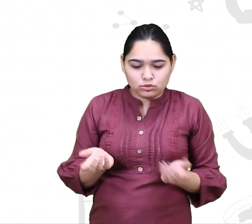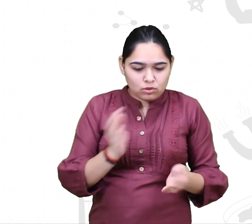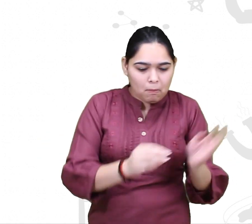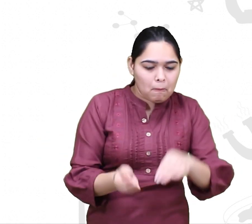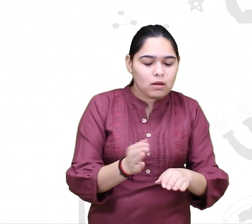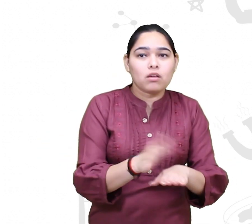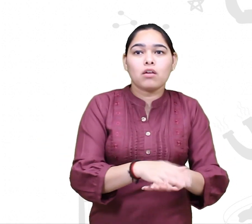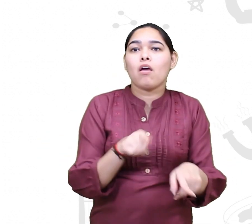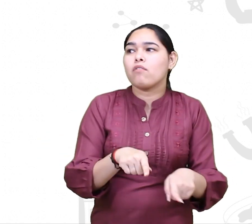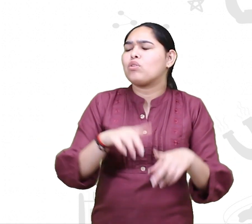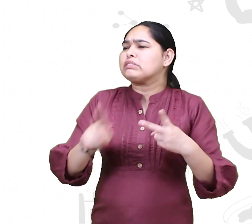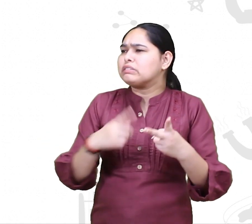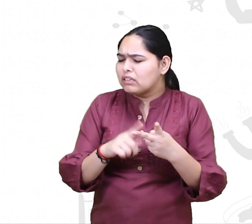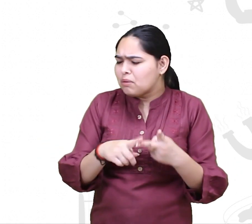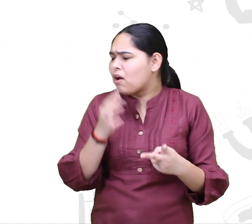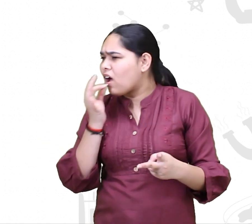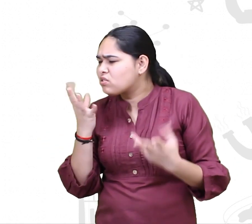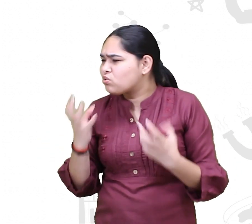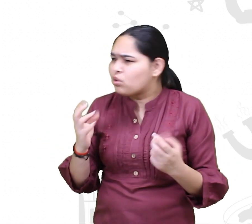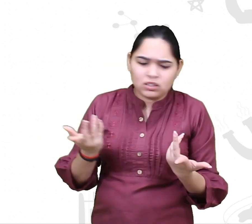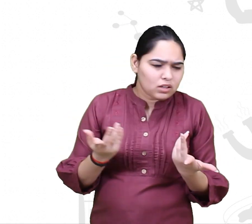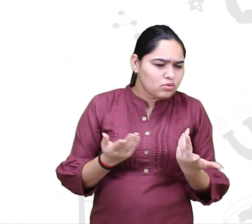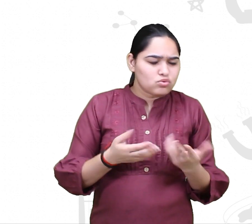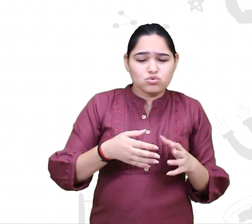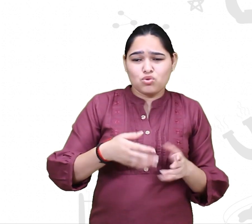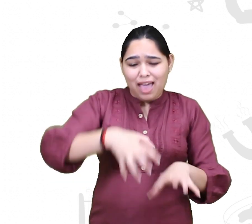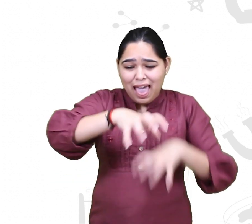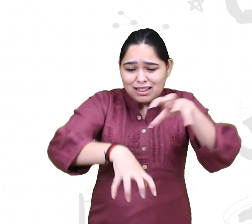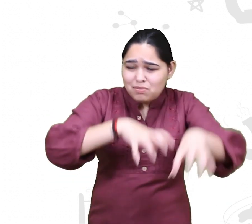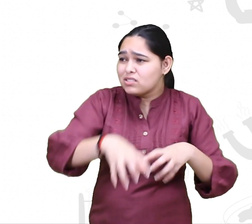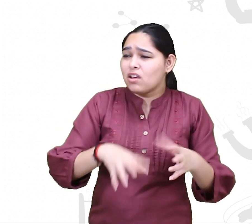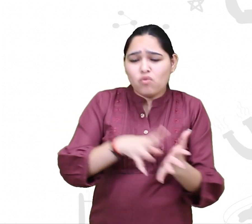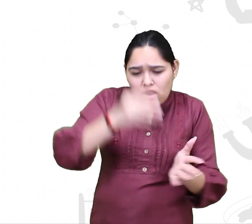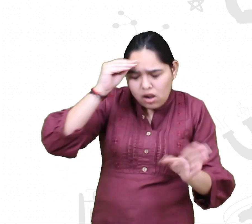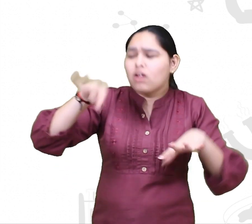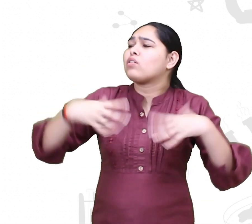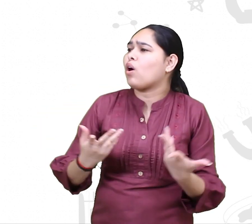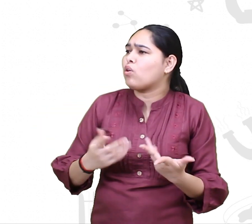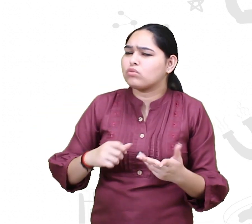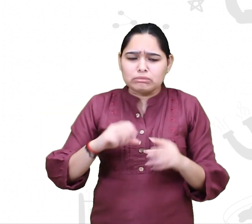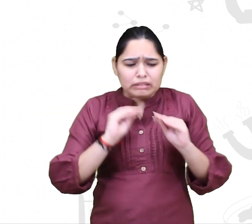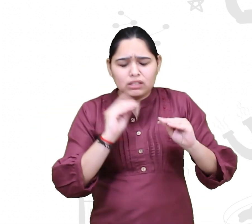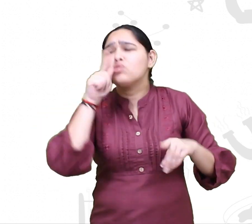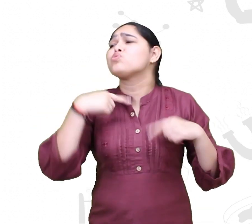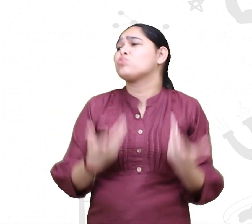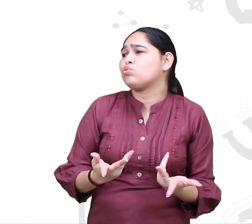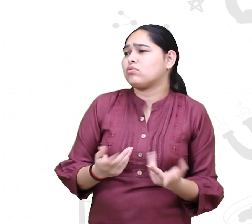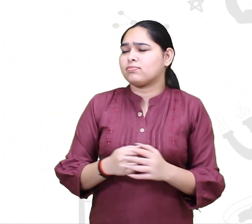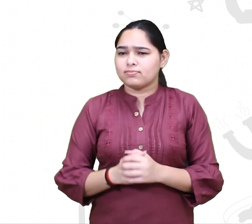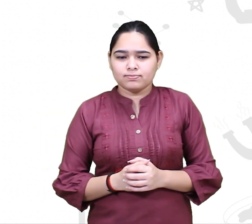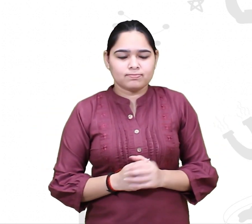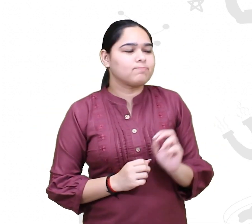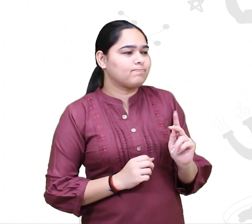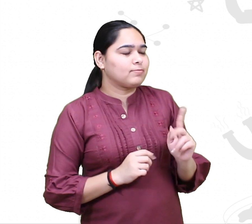that sort of brings us to asking, how do animals learn these things? So, who teaches all these animals to do